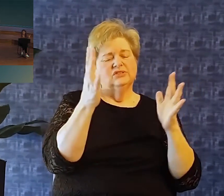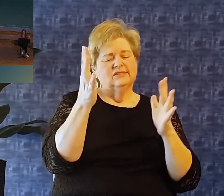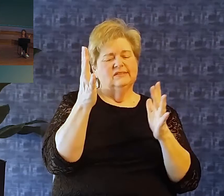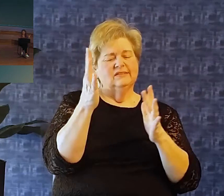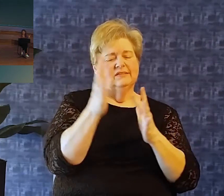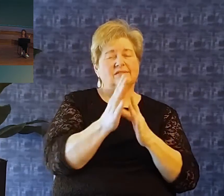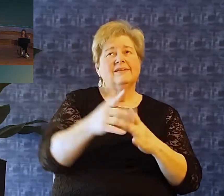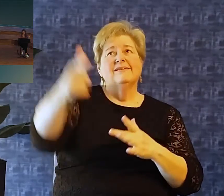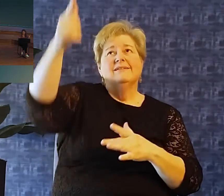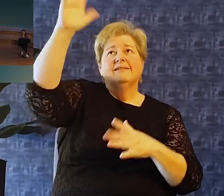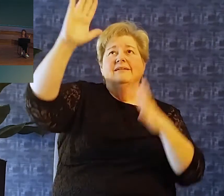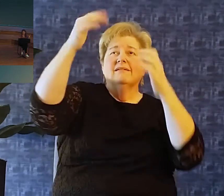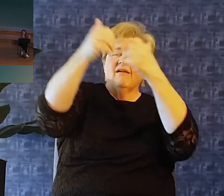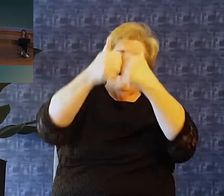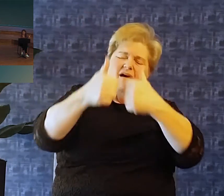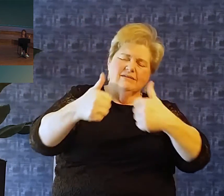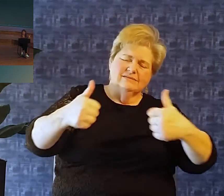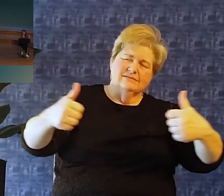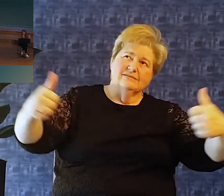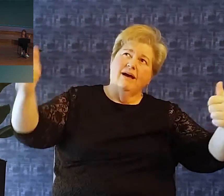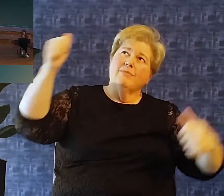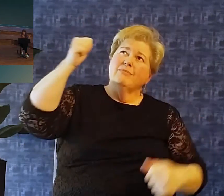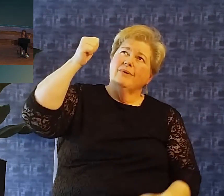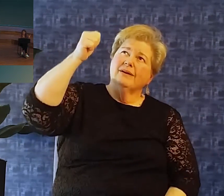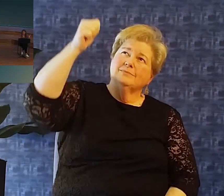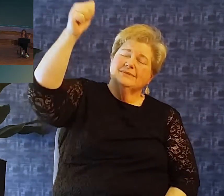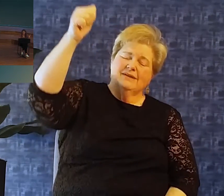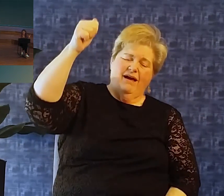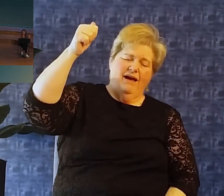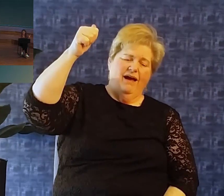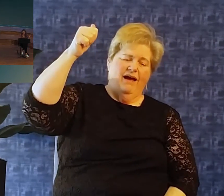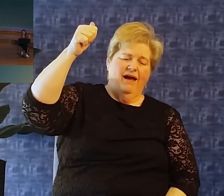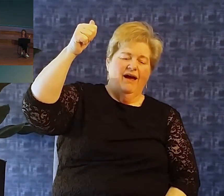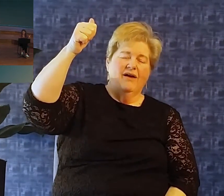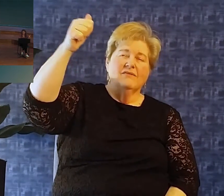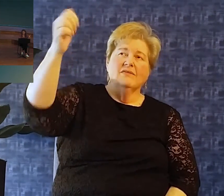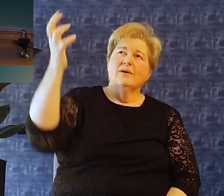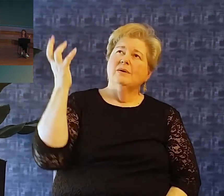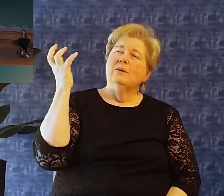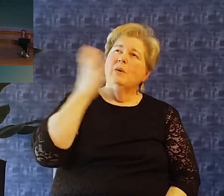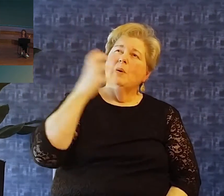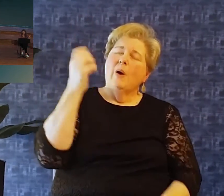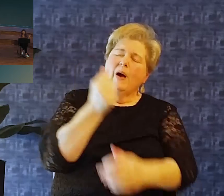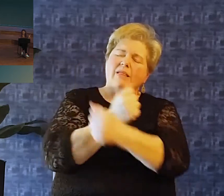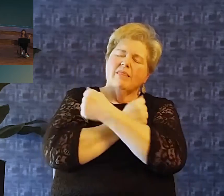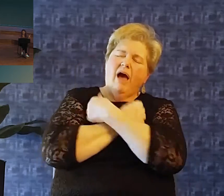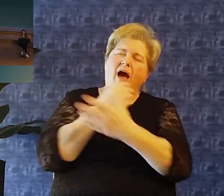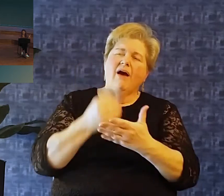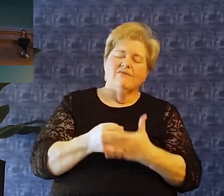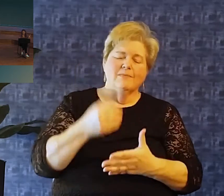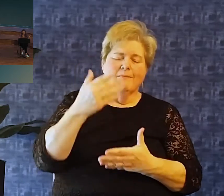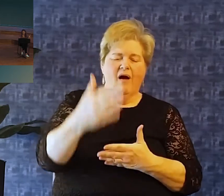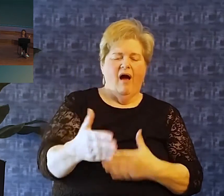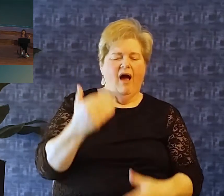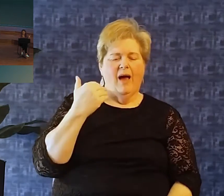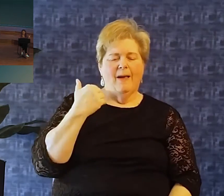forsaken, God, astray from God But by such